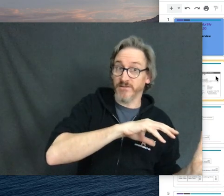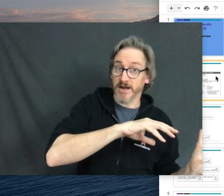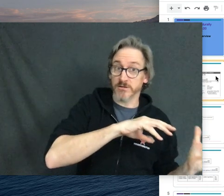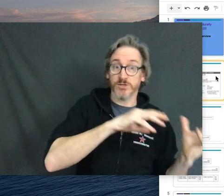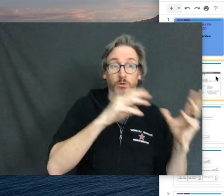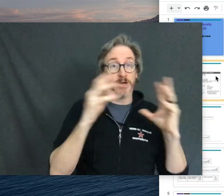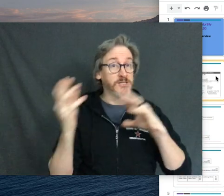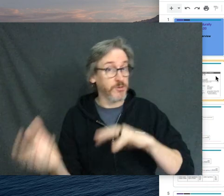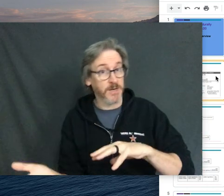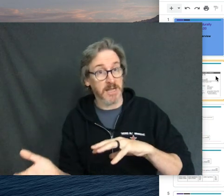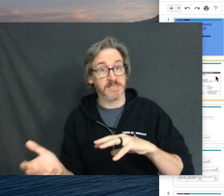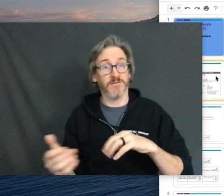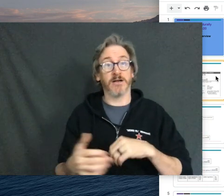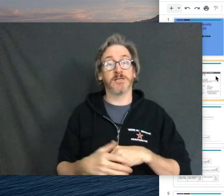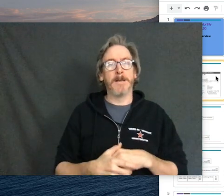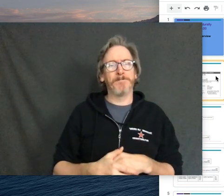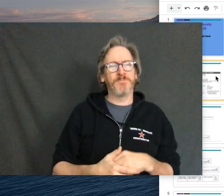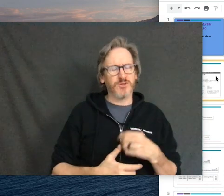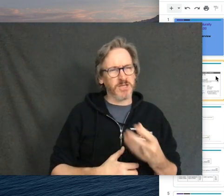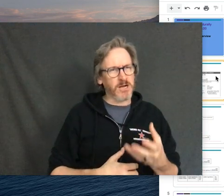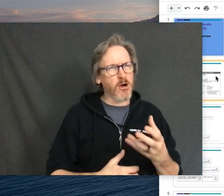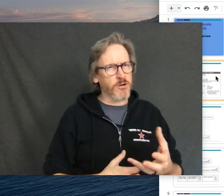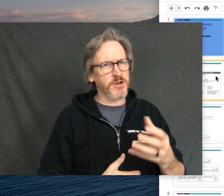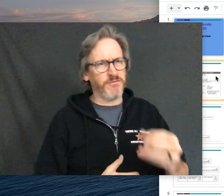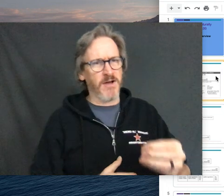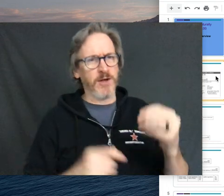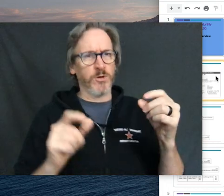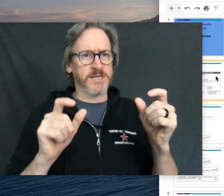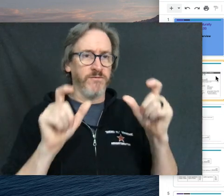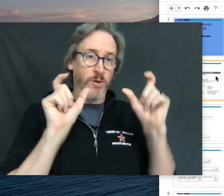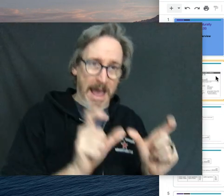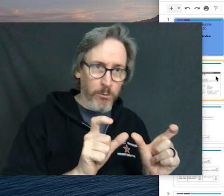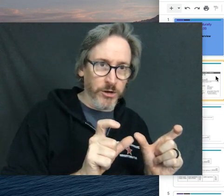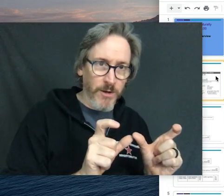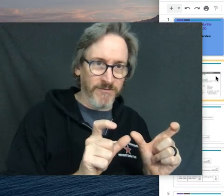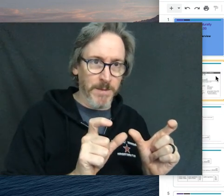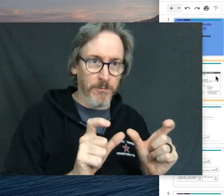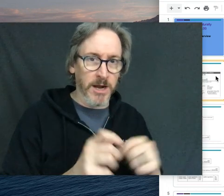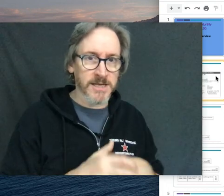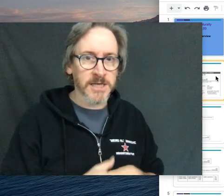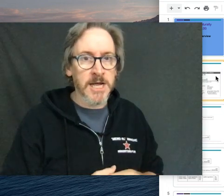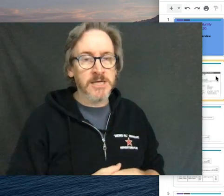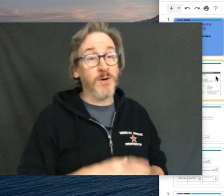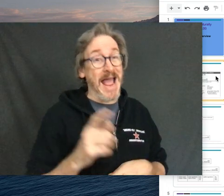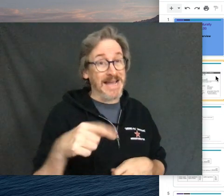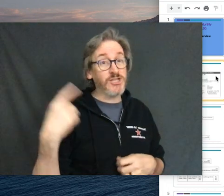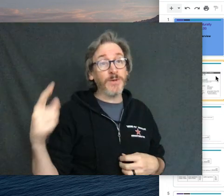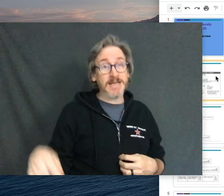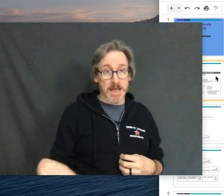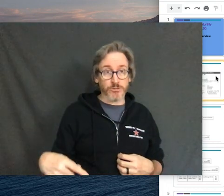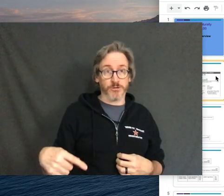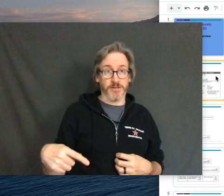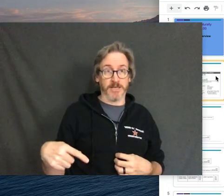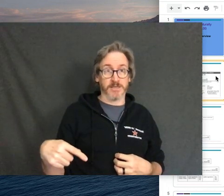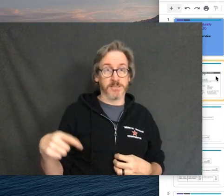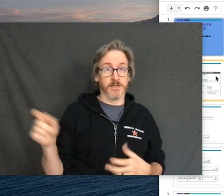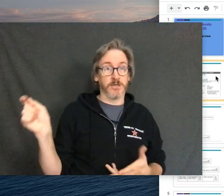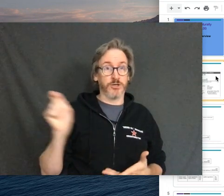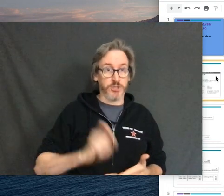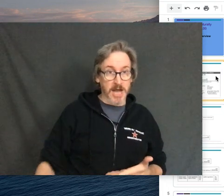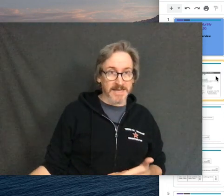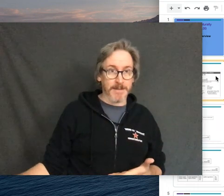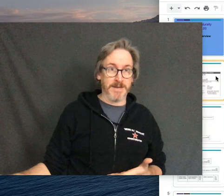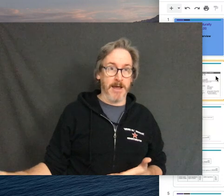classifiers or instrument classifiers. It's a little harder to define what's a vocab word you have to memorize. So as you encounter things,